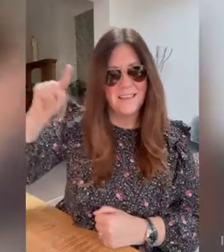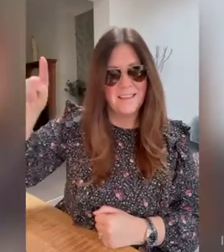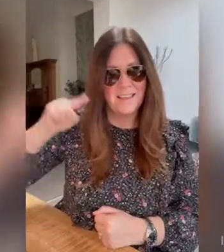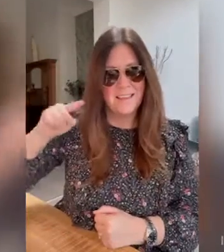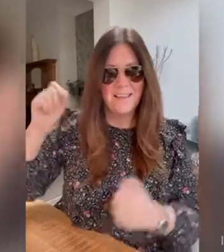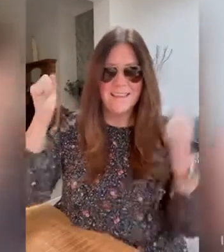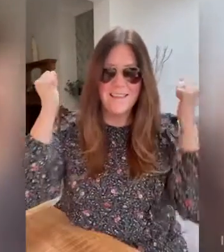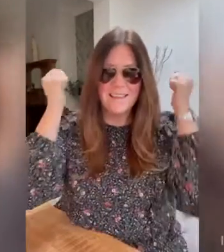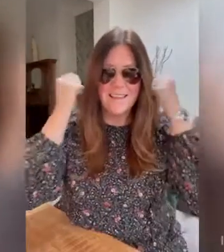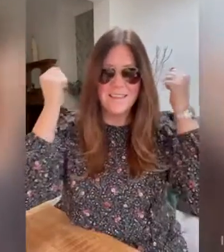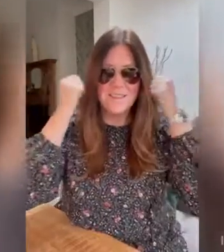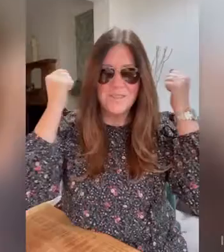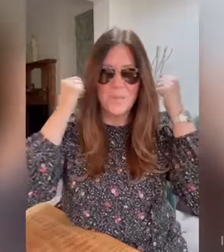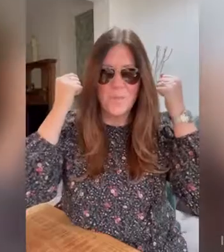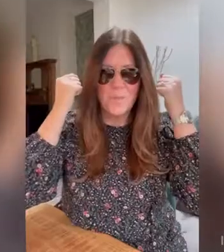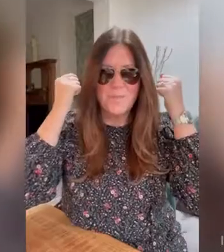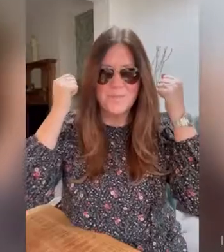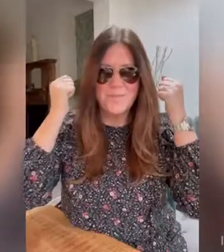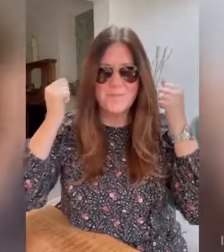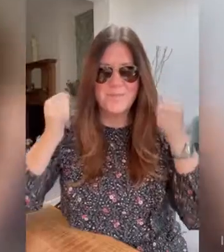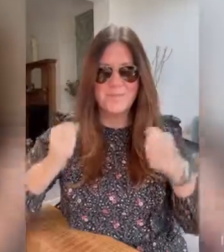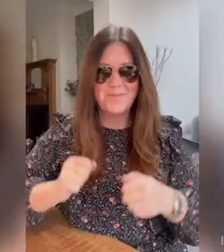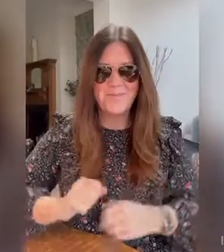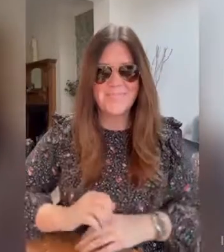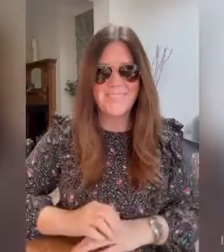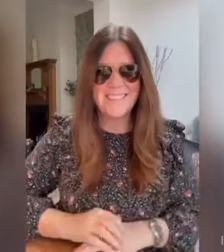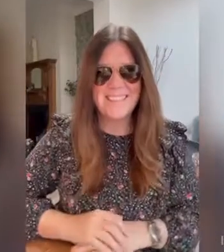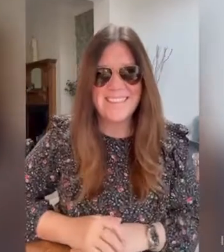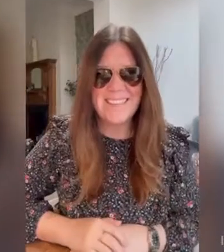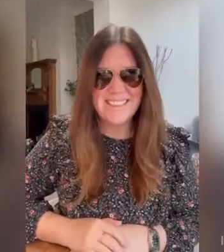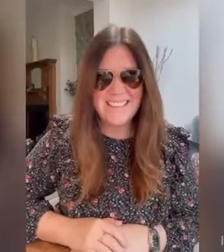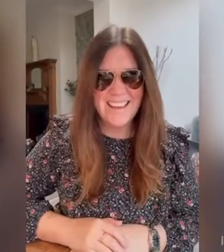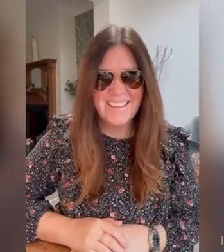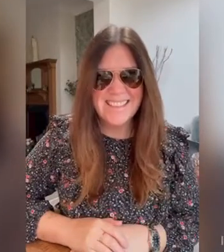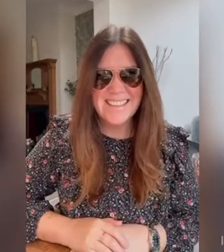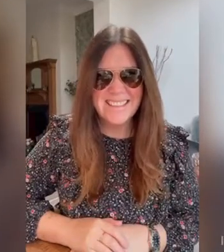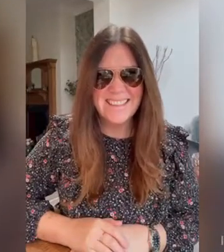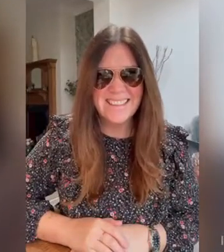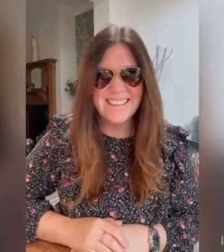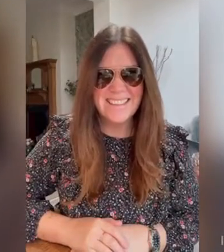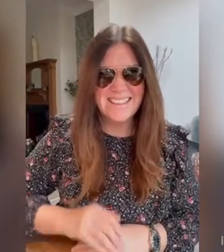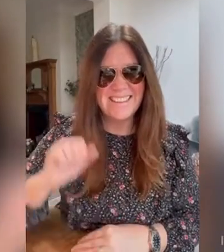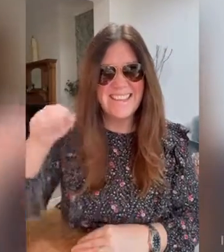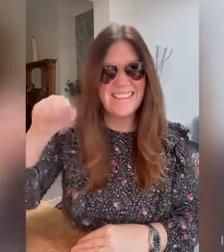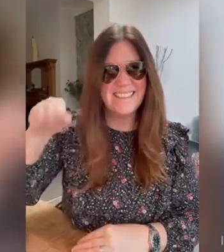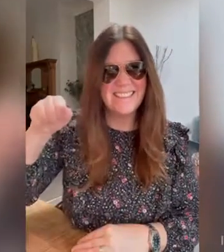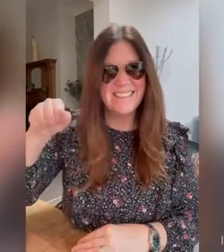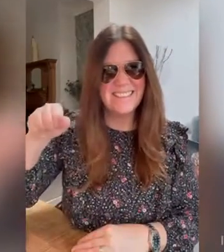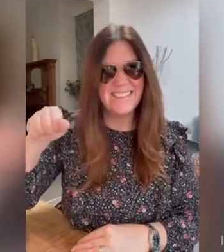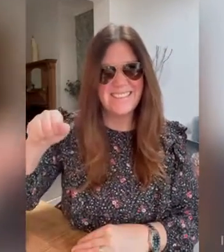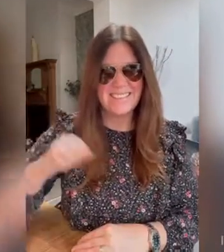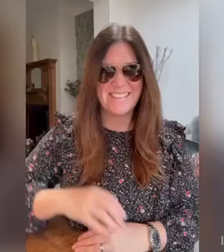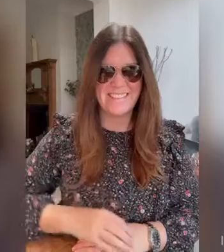And storm. Did you do those? You did? Well done.